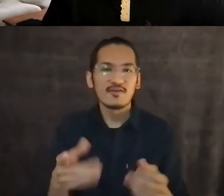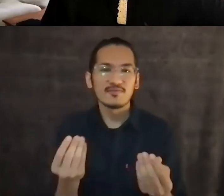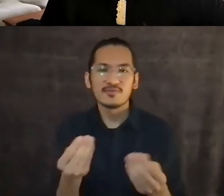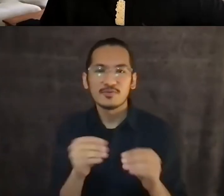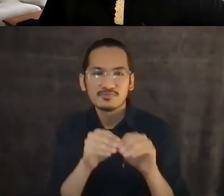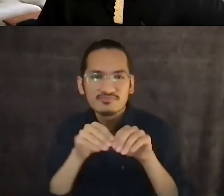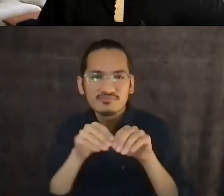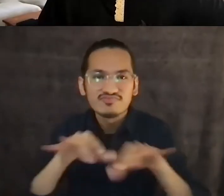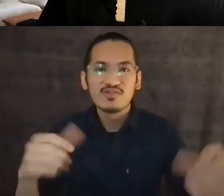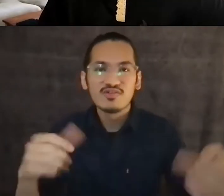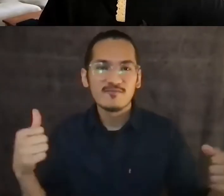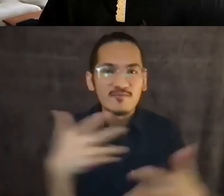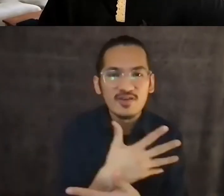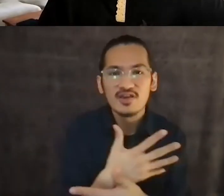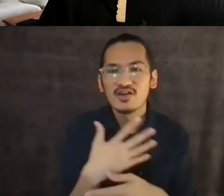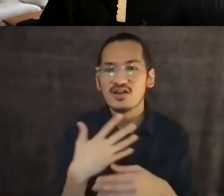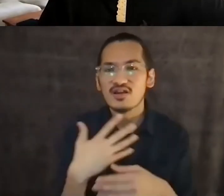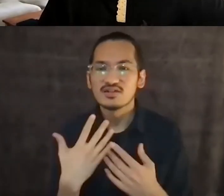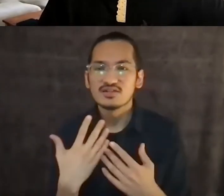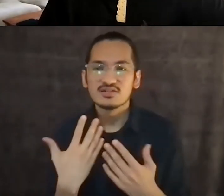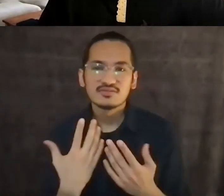insecurity. Um,